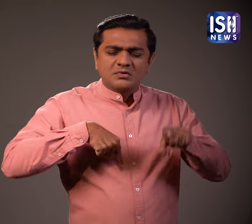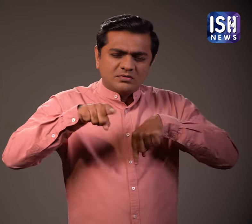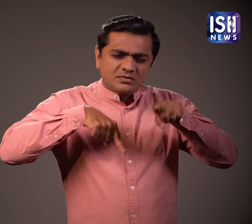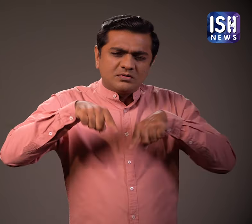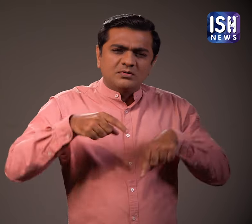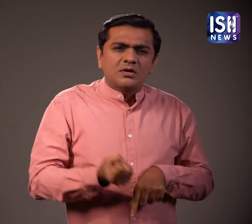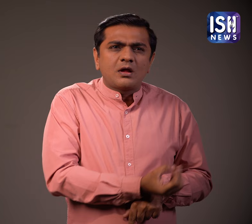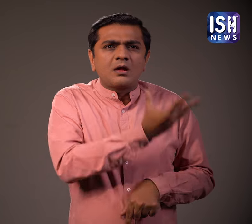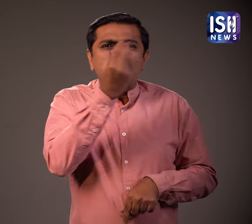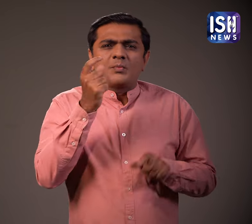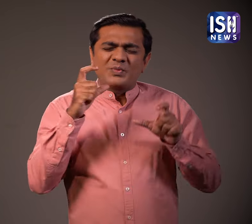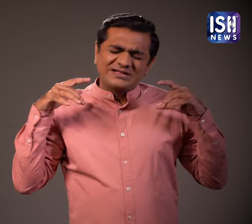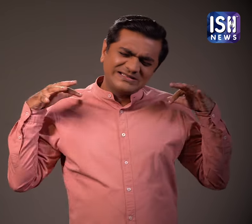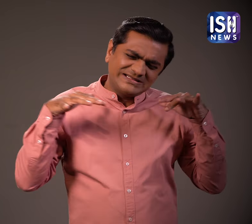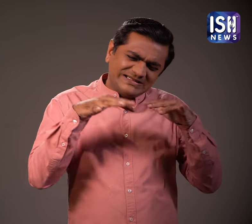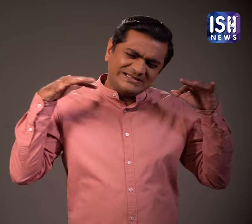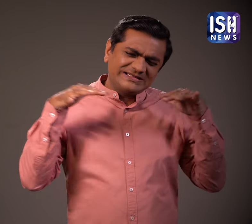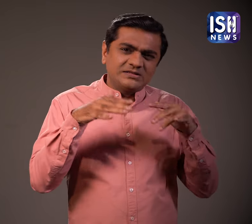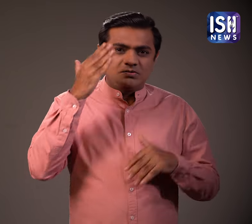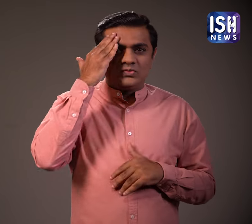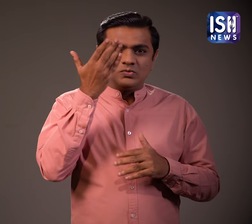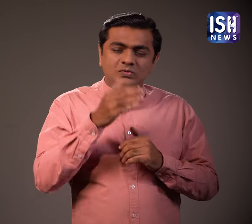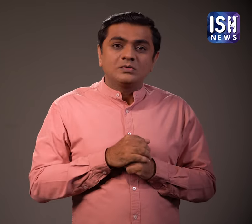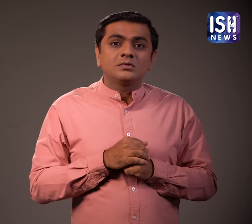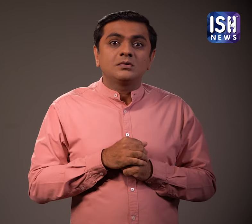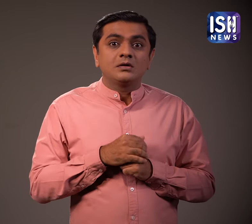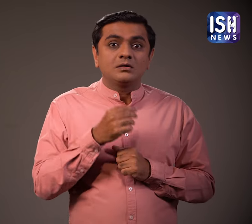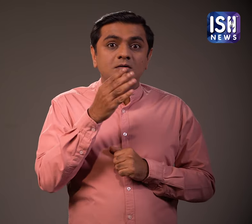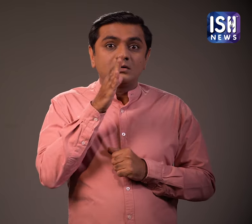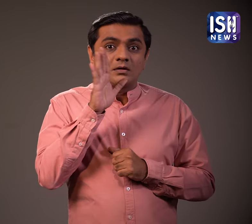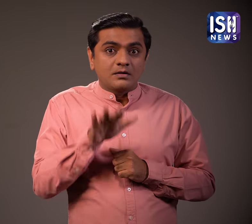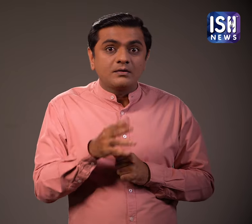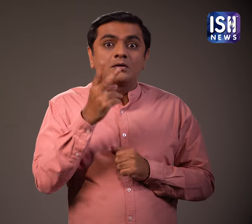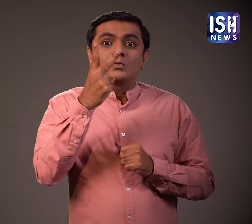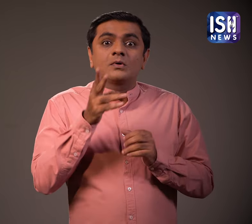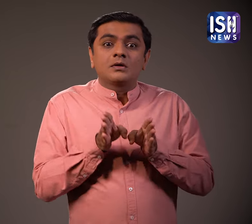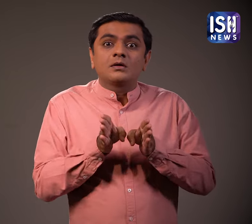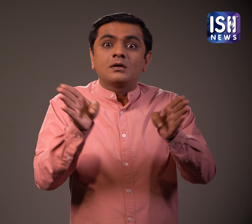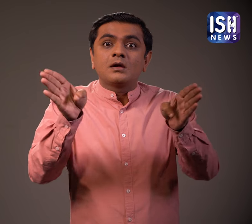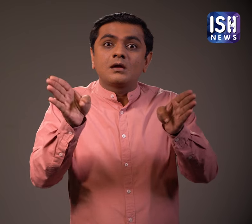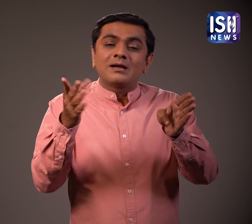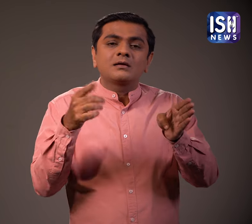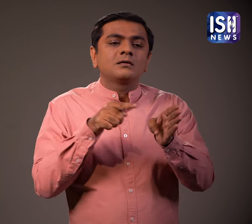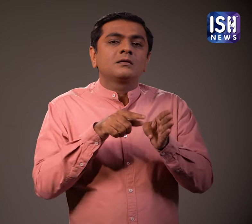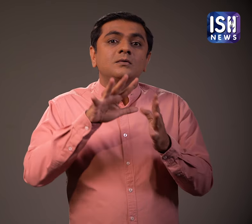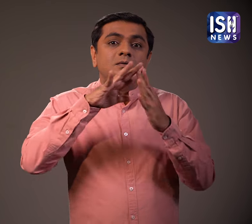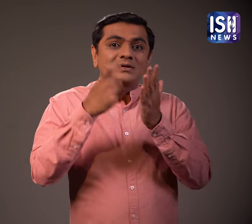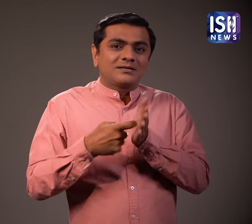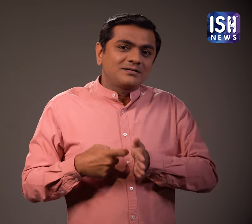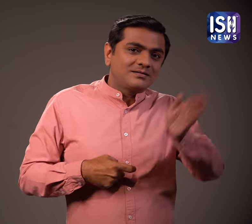You know that everyday lakhs of people use the local trains to commute. Dadar Railway Station lies on both the